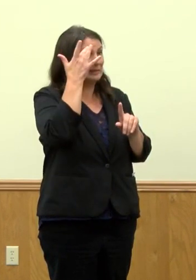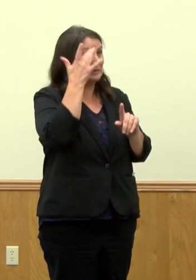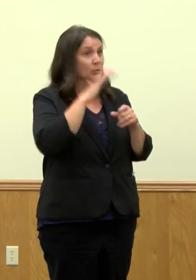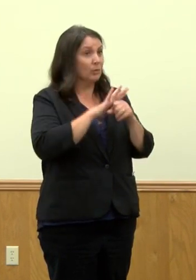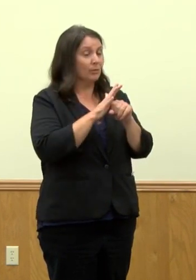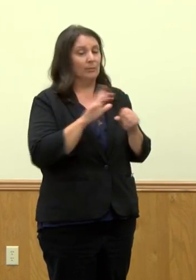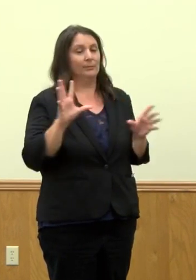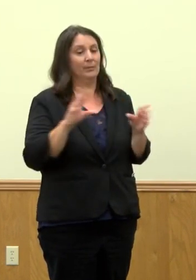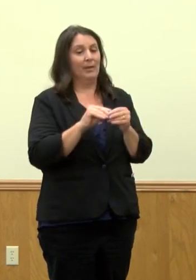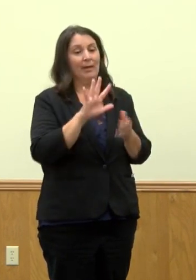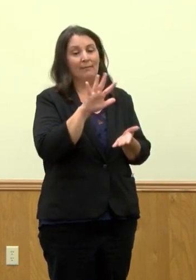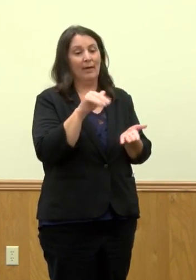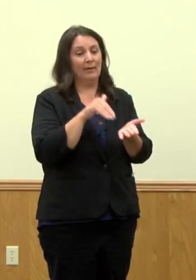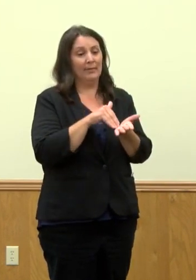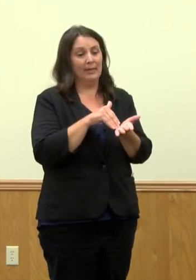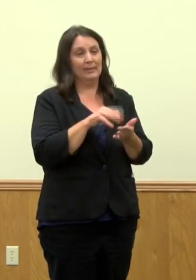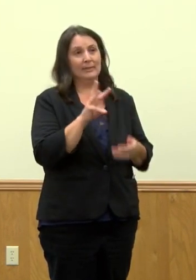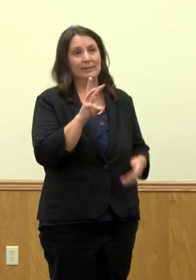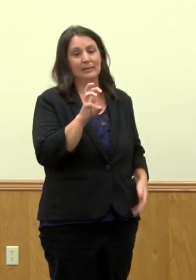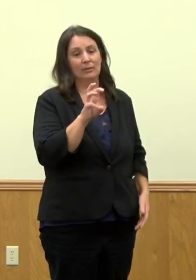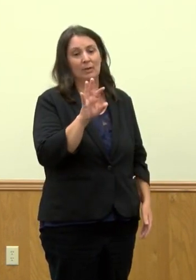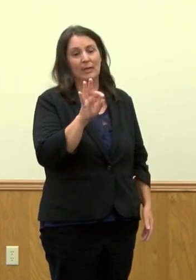,697.